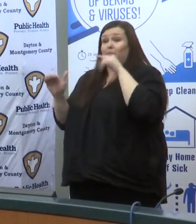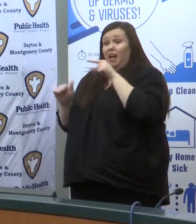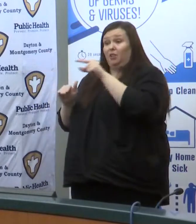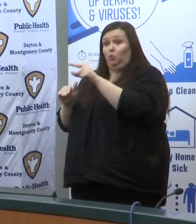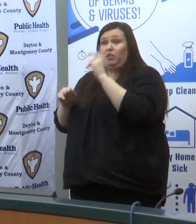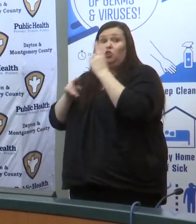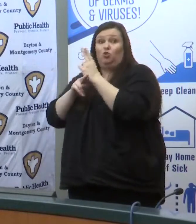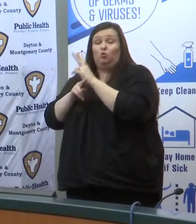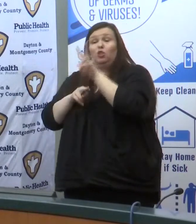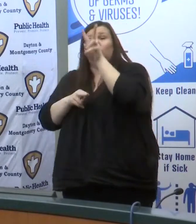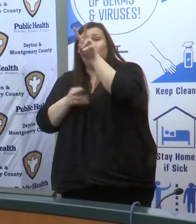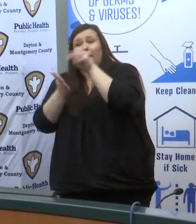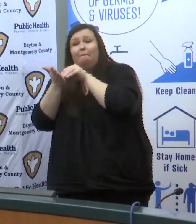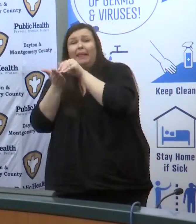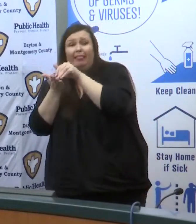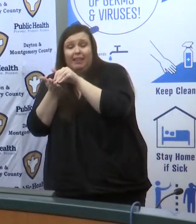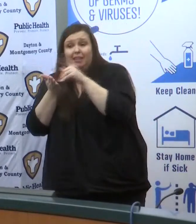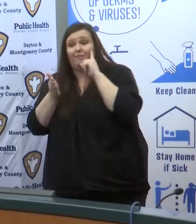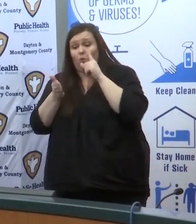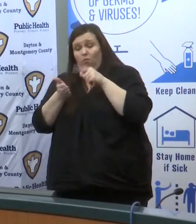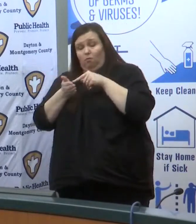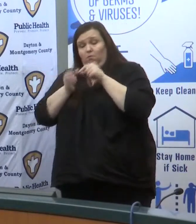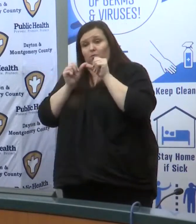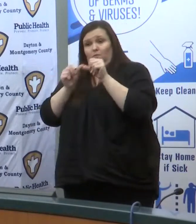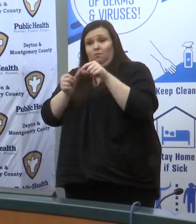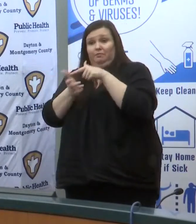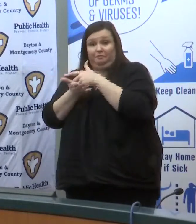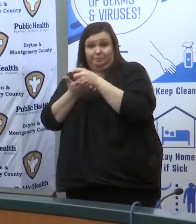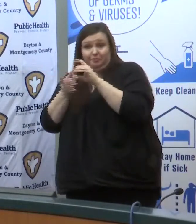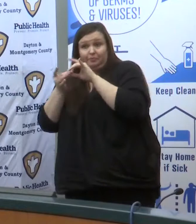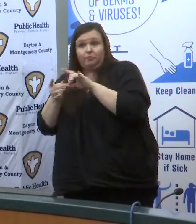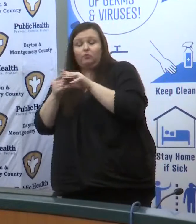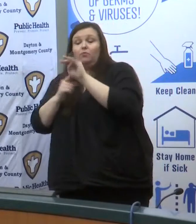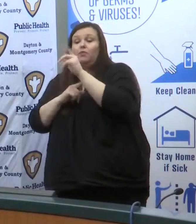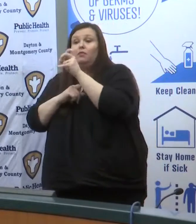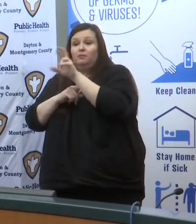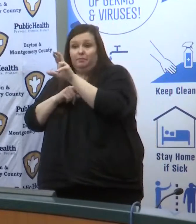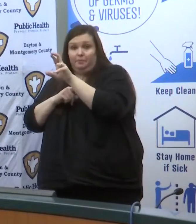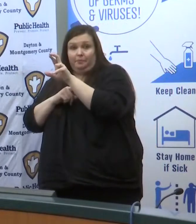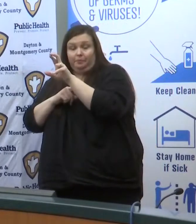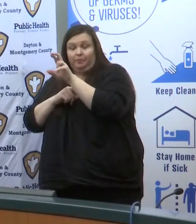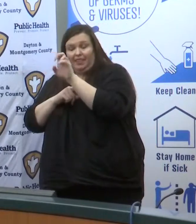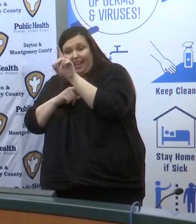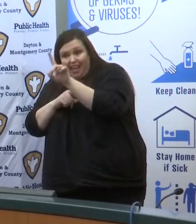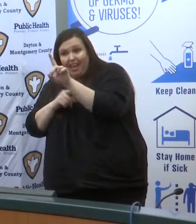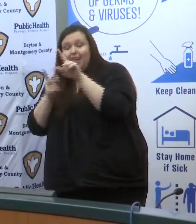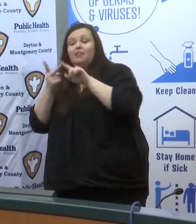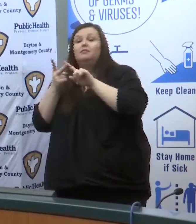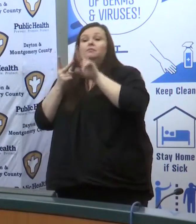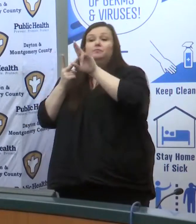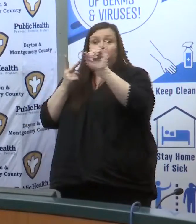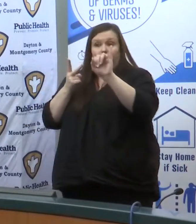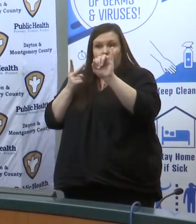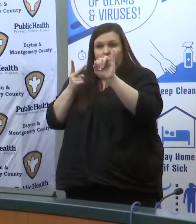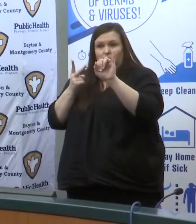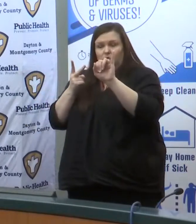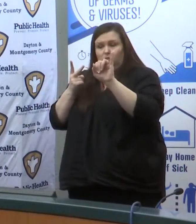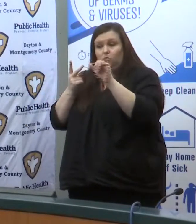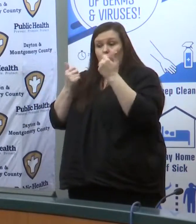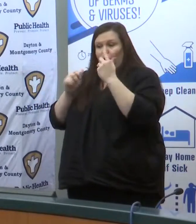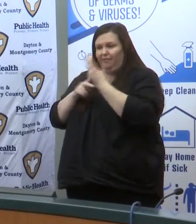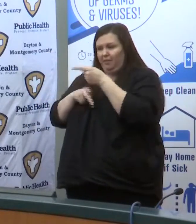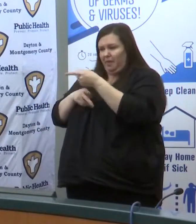get through the next year this year just on medicaid and unemployment so we have to figure out how we can use the